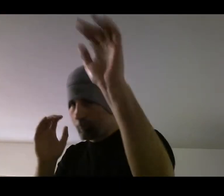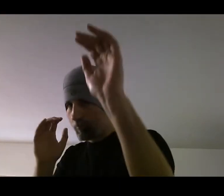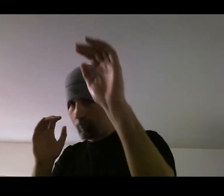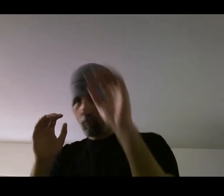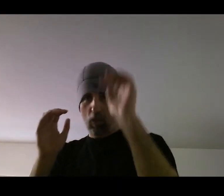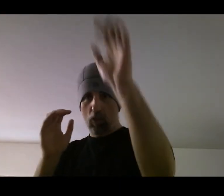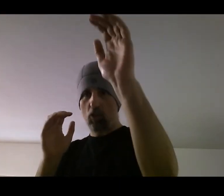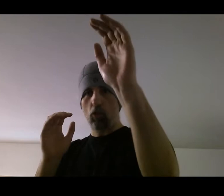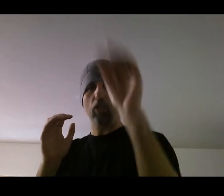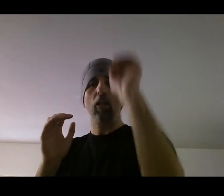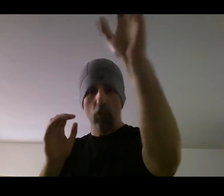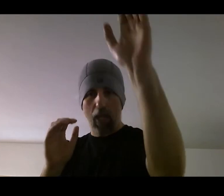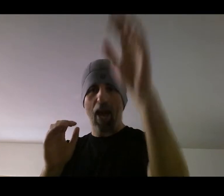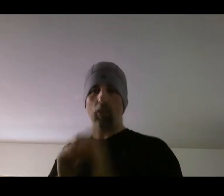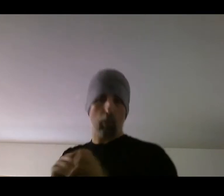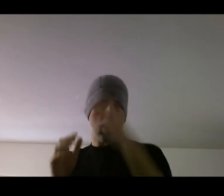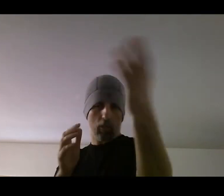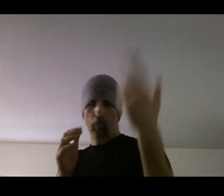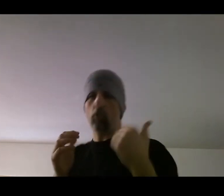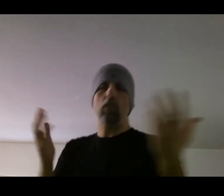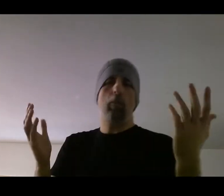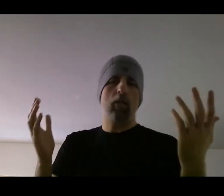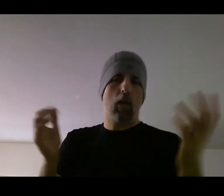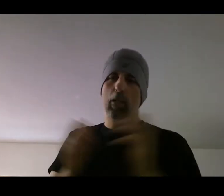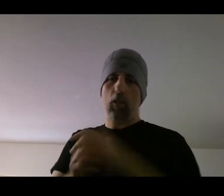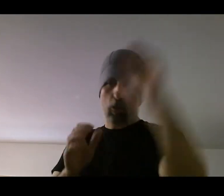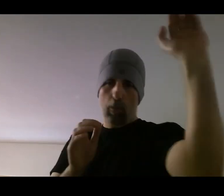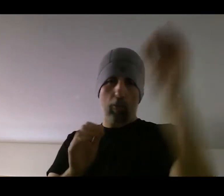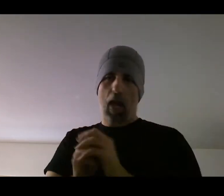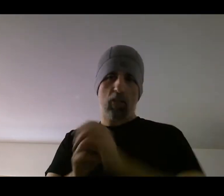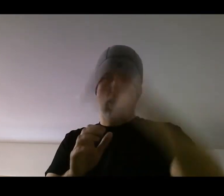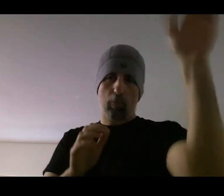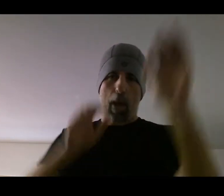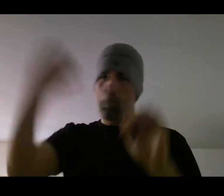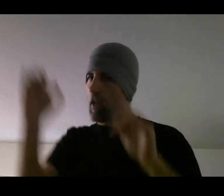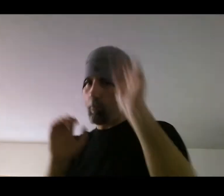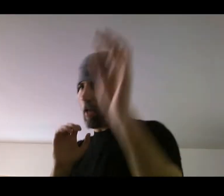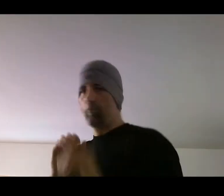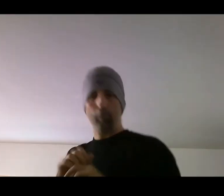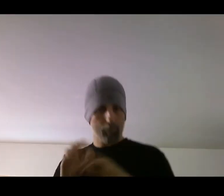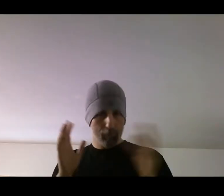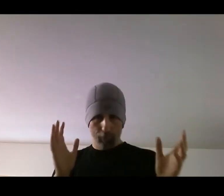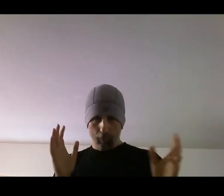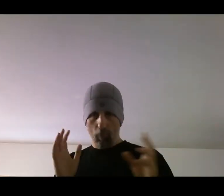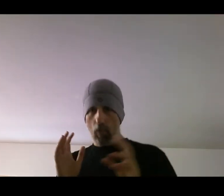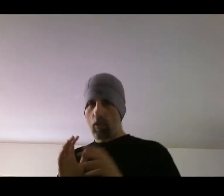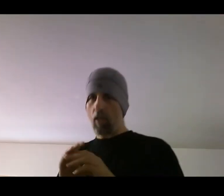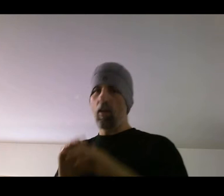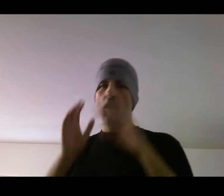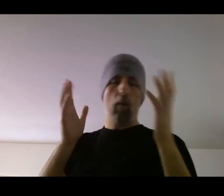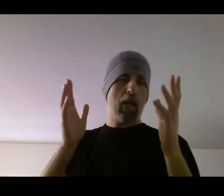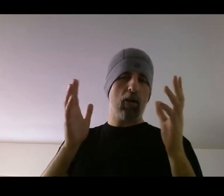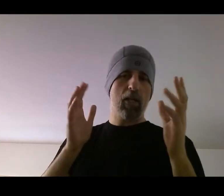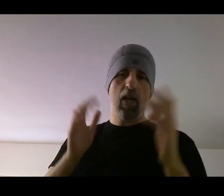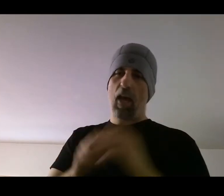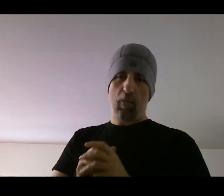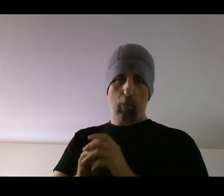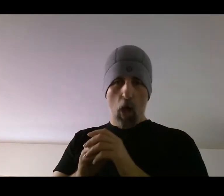This is usually you're catching the punch. If you see the punch coming in, should be able to catch it. bang, bang, bang. Okay. A parry and the block